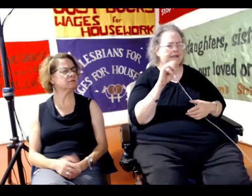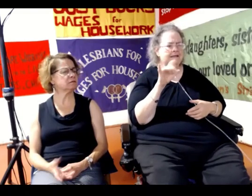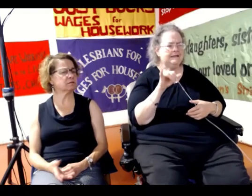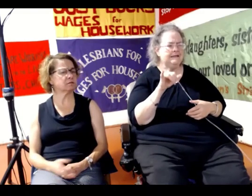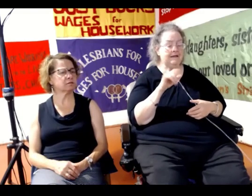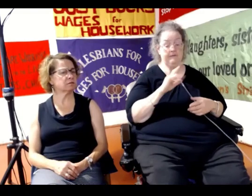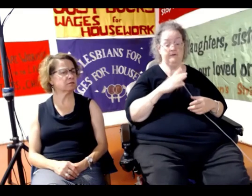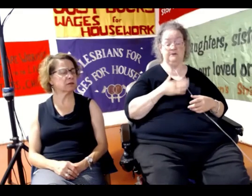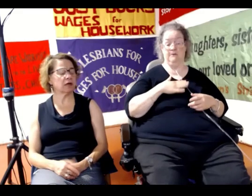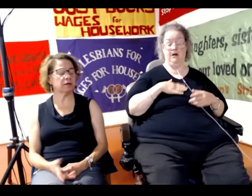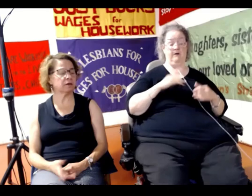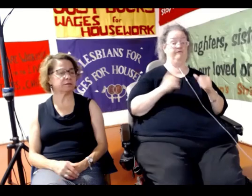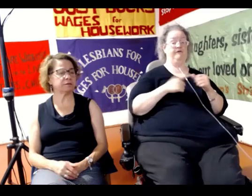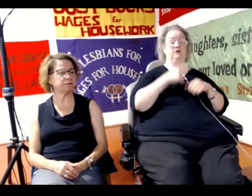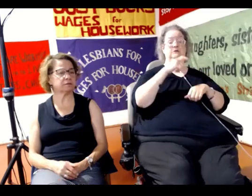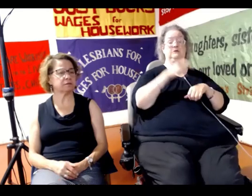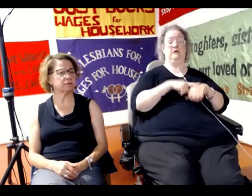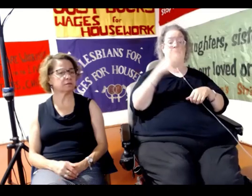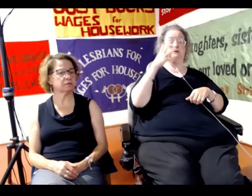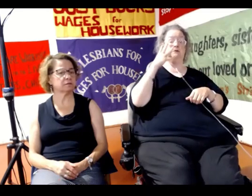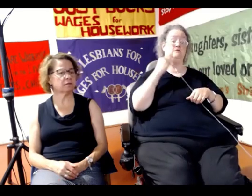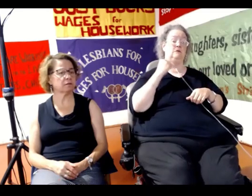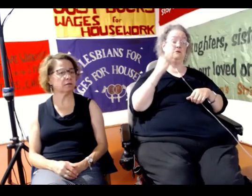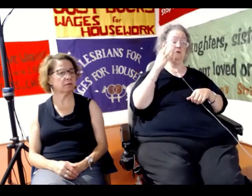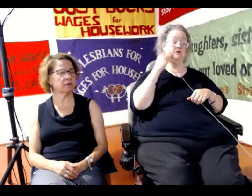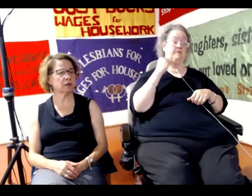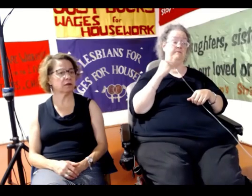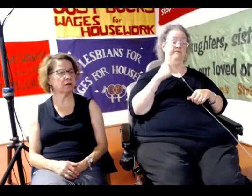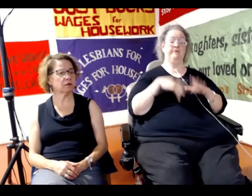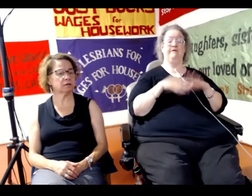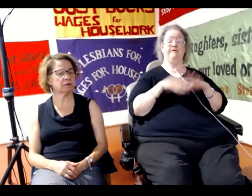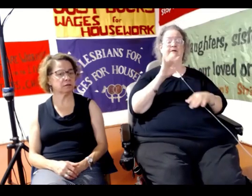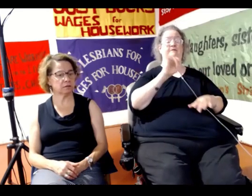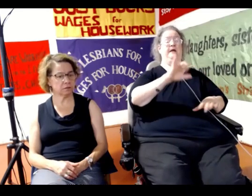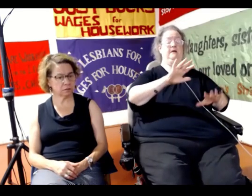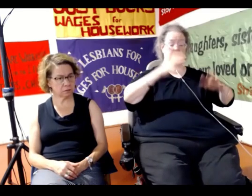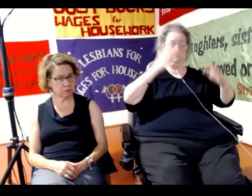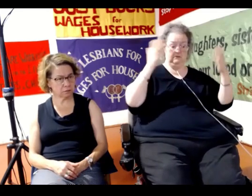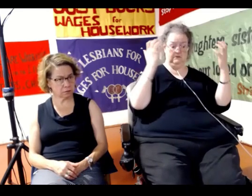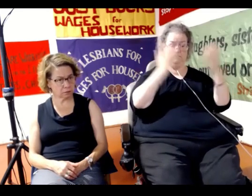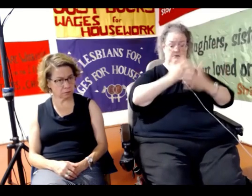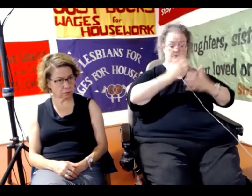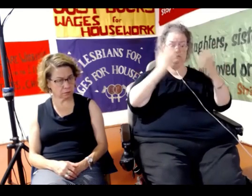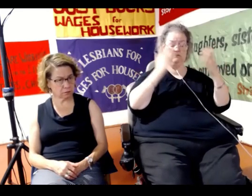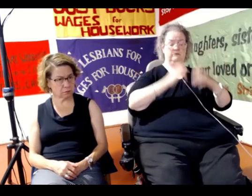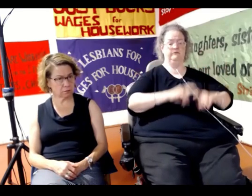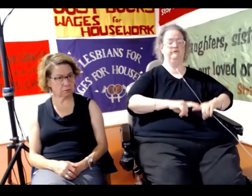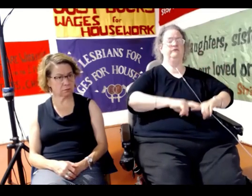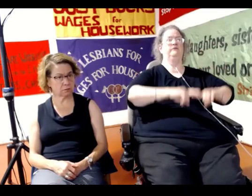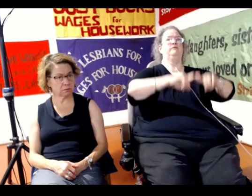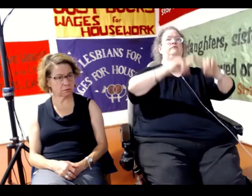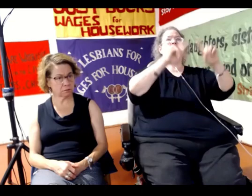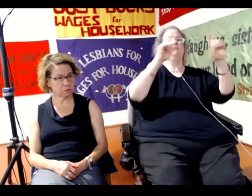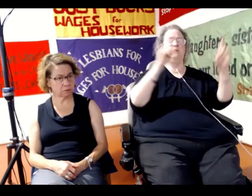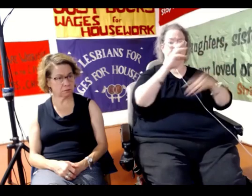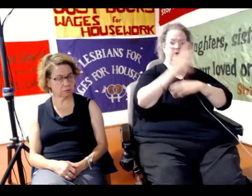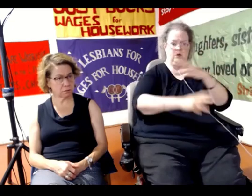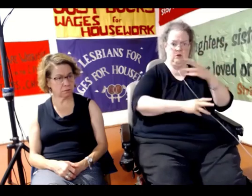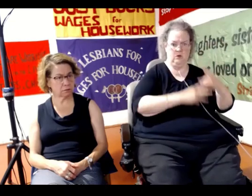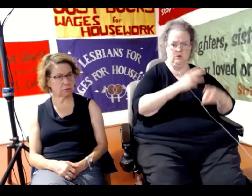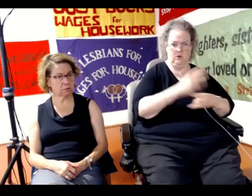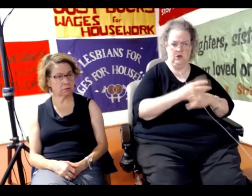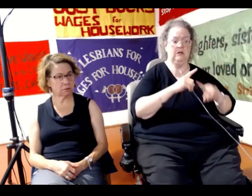And we found it is a whole new world. And it's very different from criminal cases because the